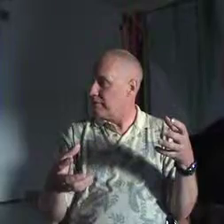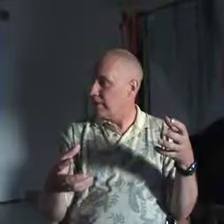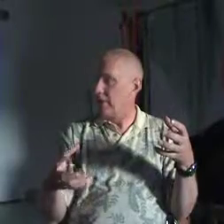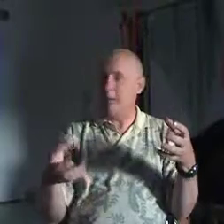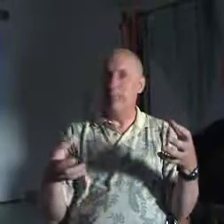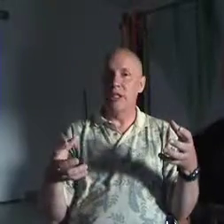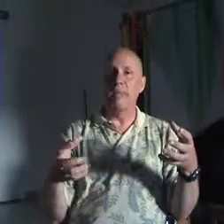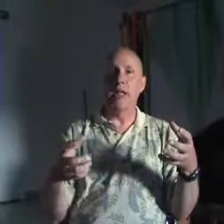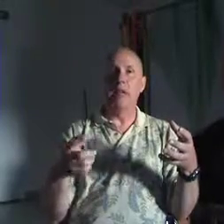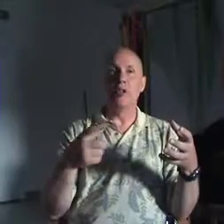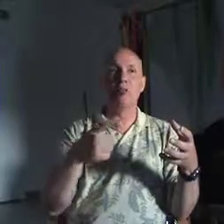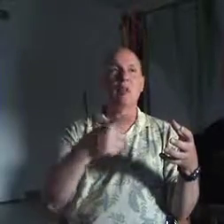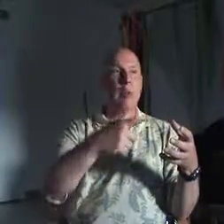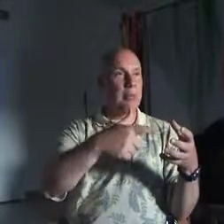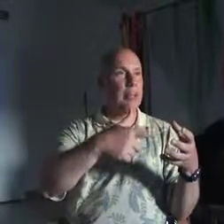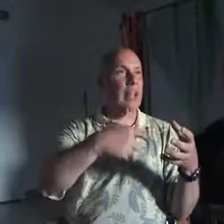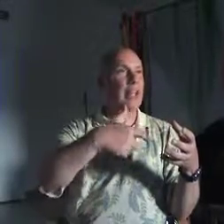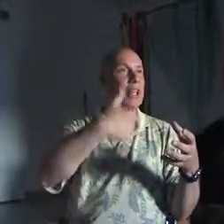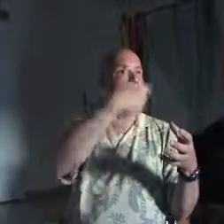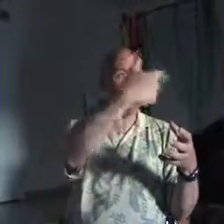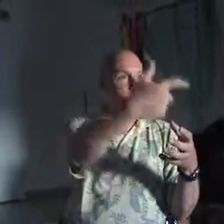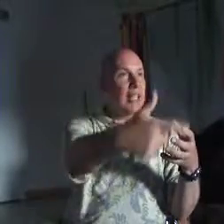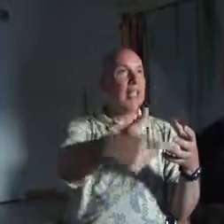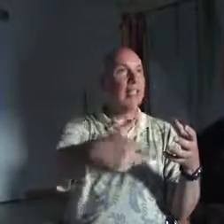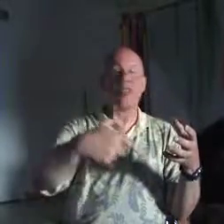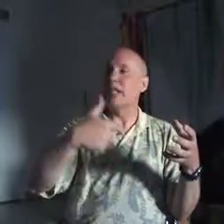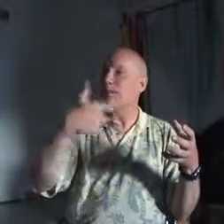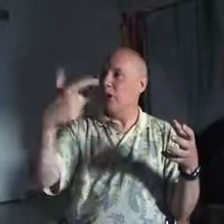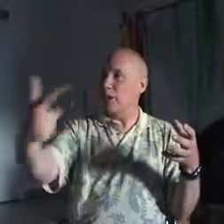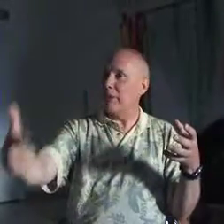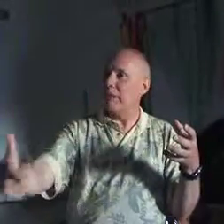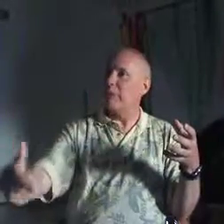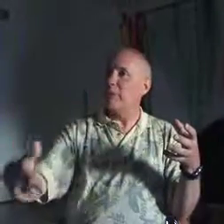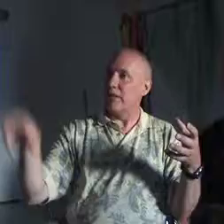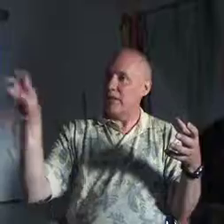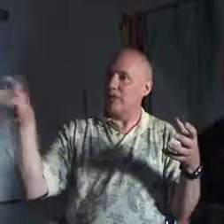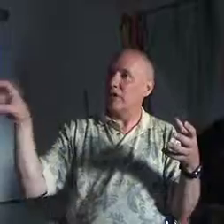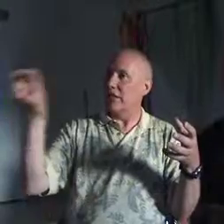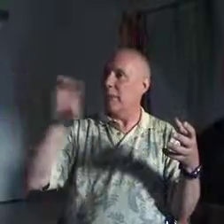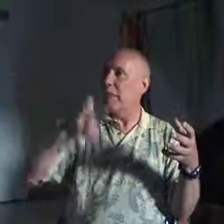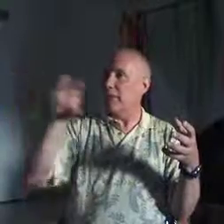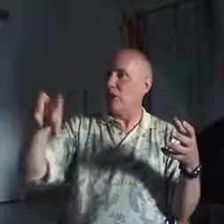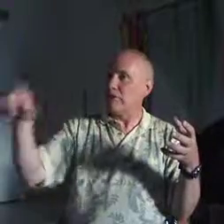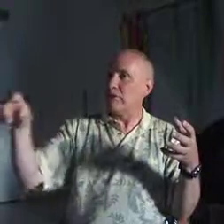It must be able to be replicated in many different experiments by different experimenters.